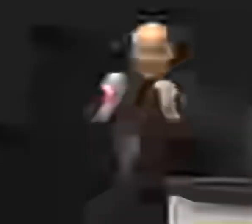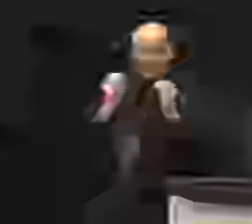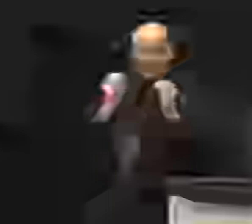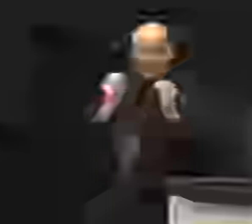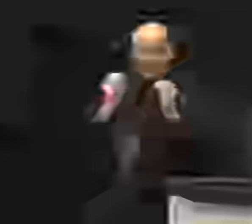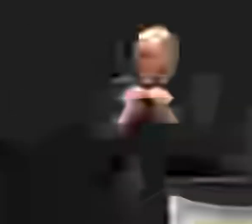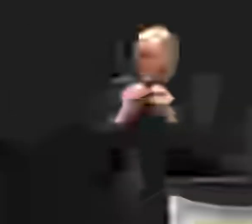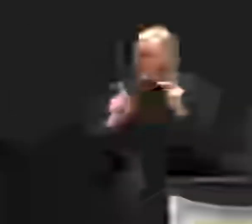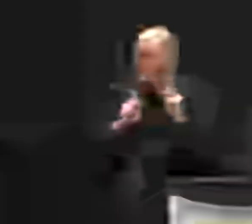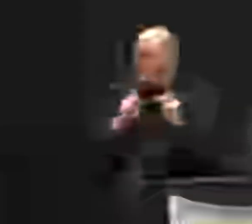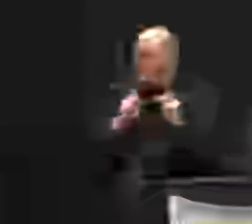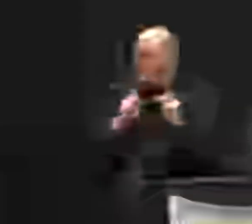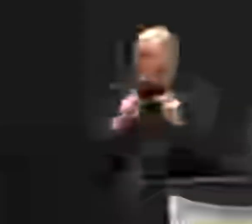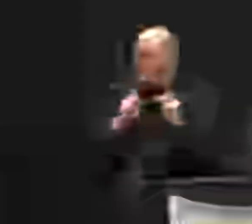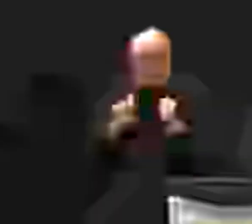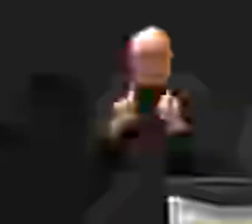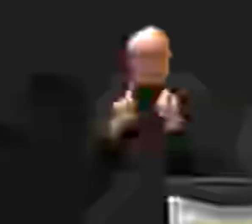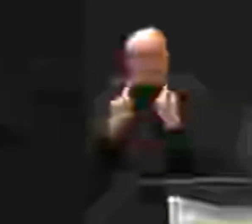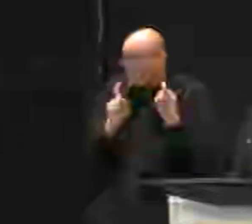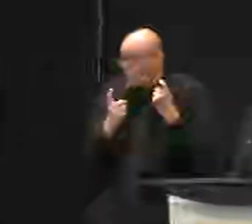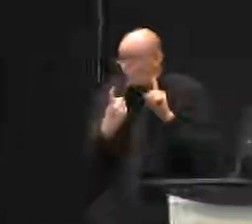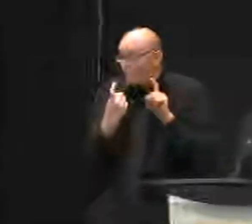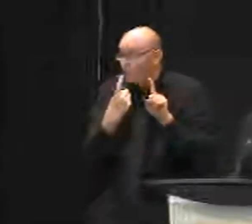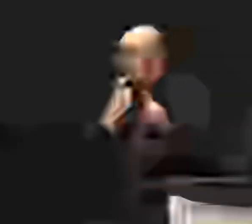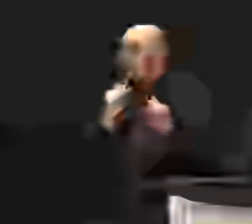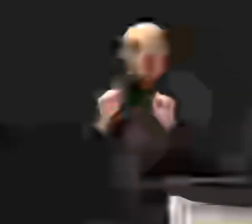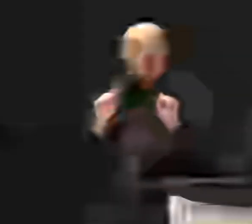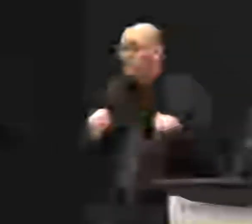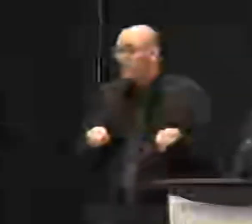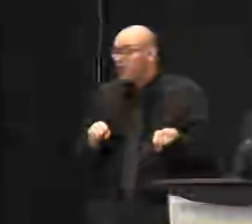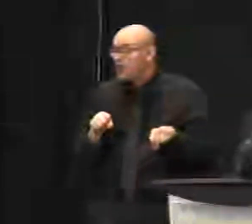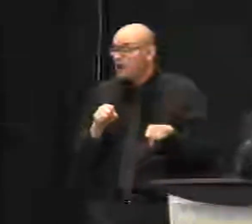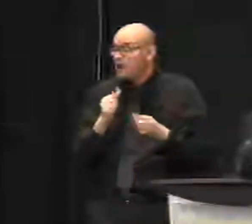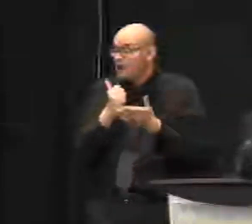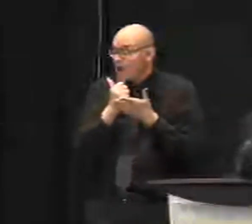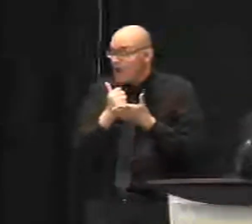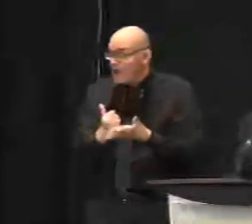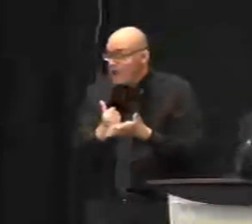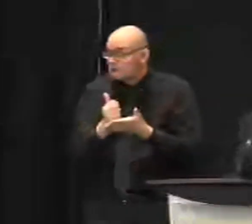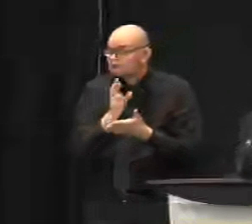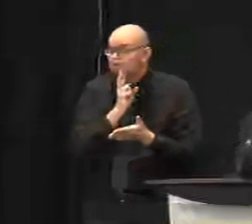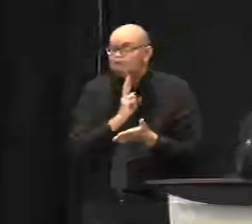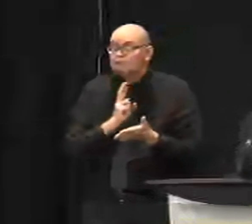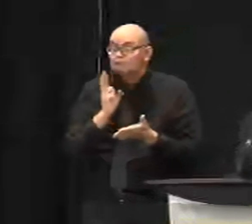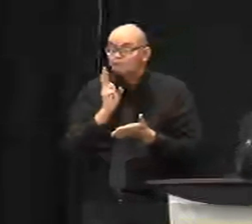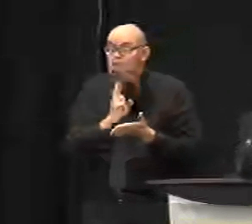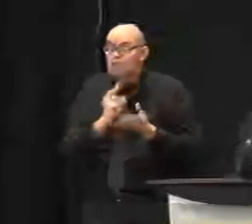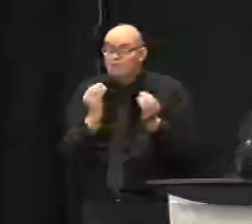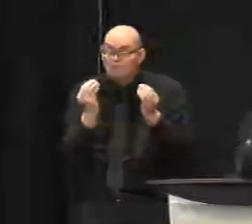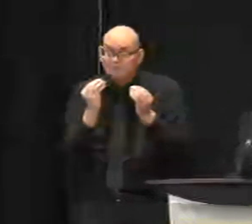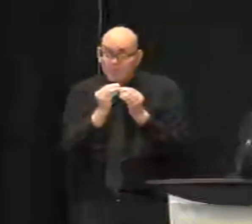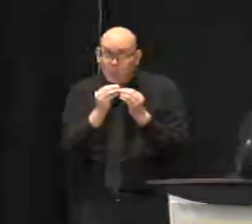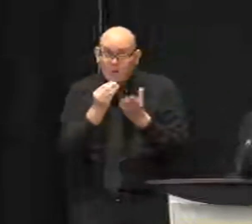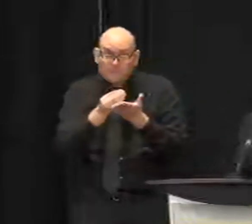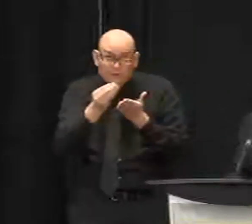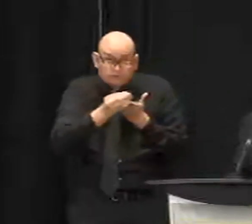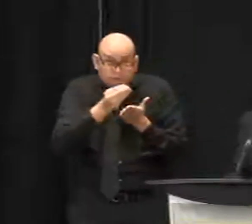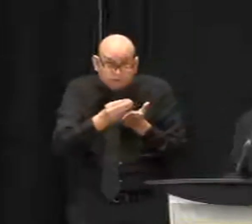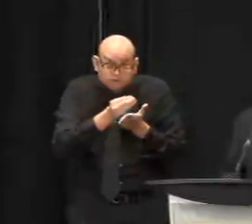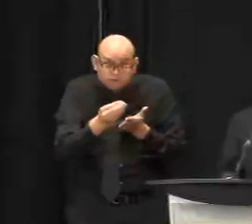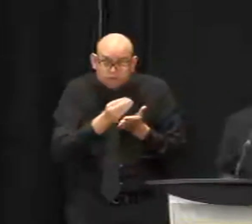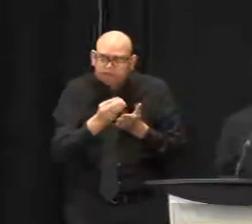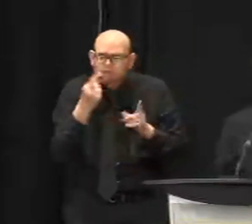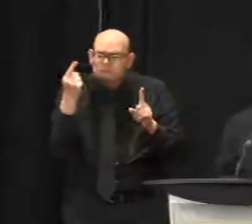designed to help restaurants move their operations further out? What's the follow-up on that?